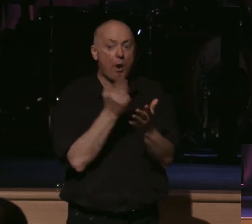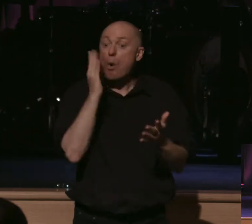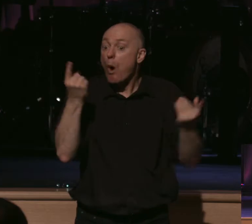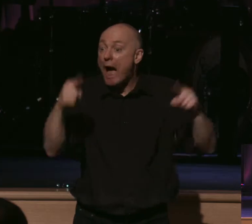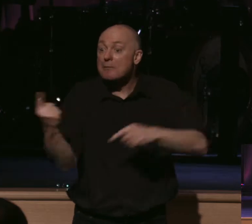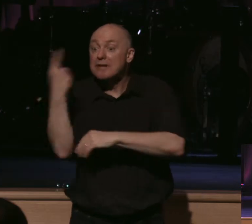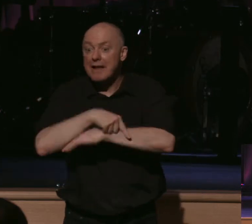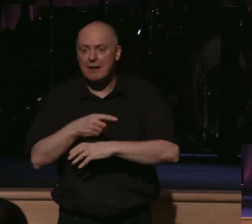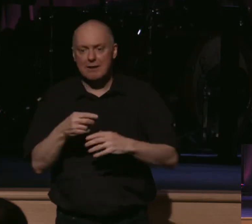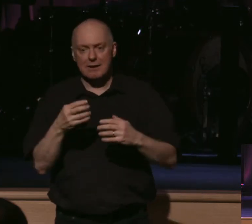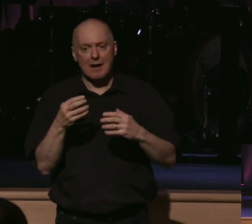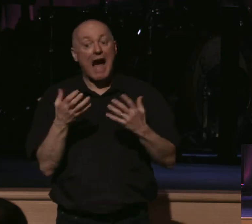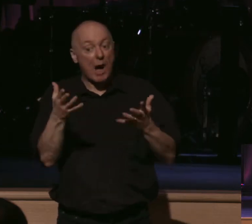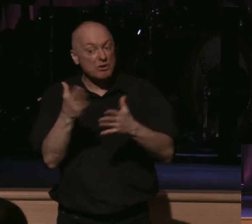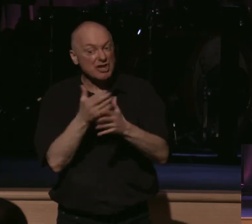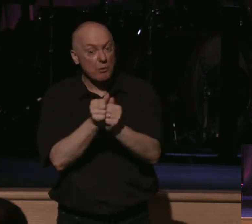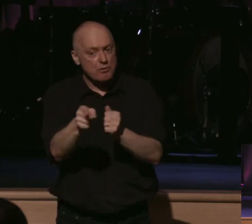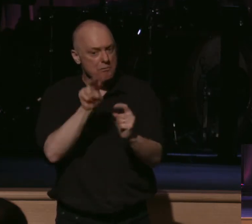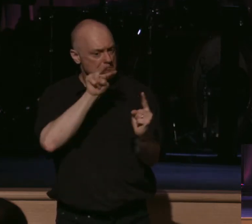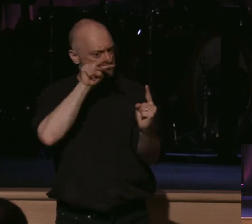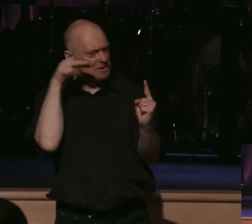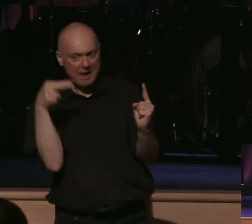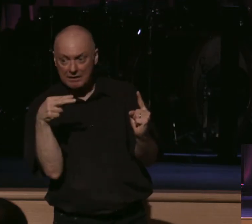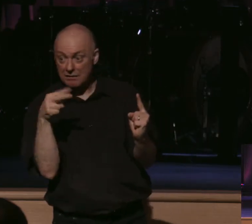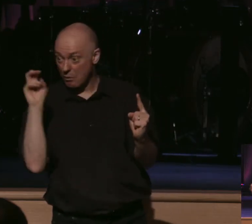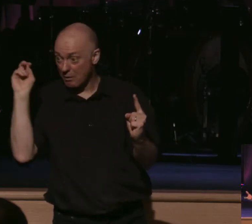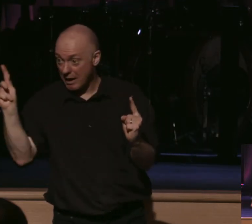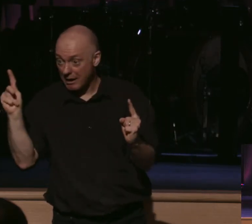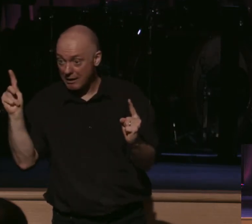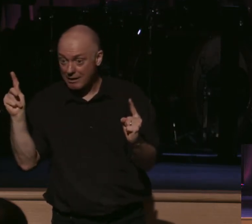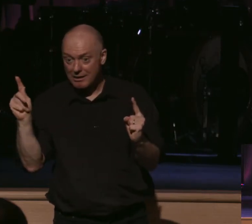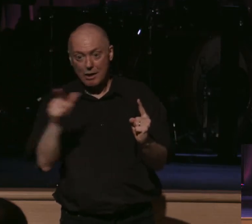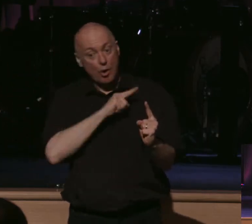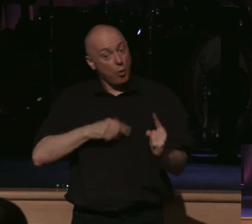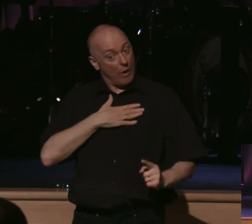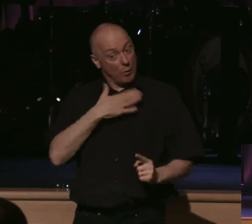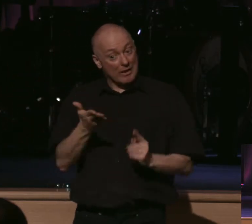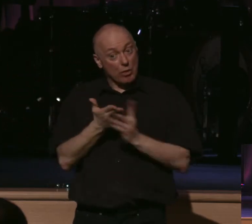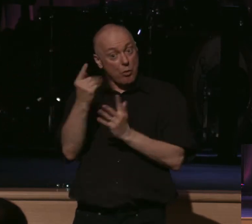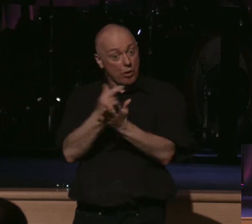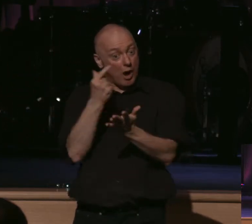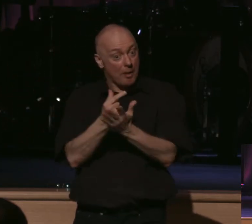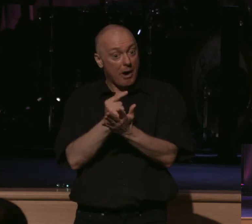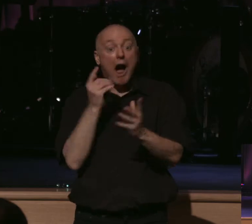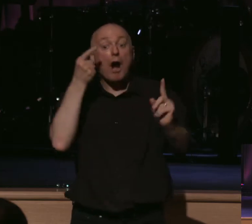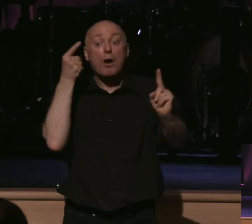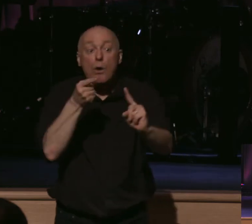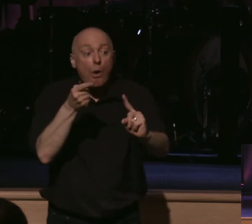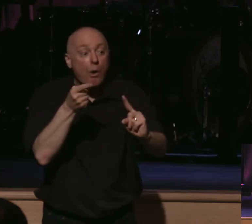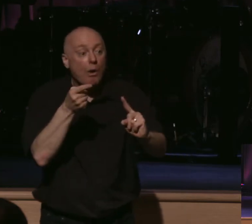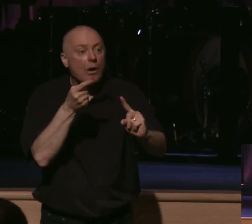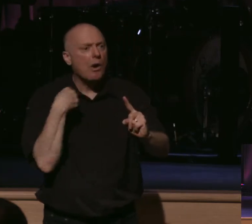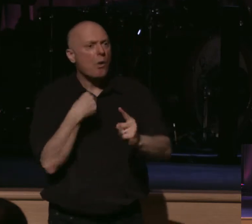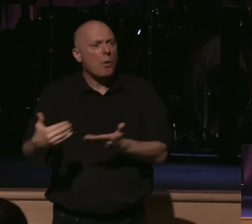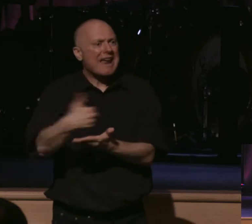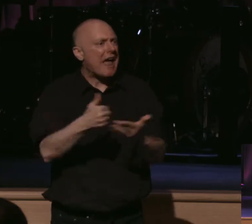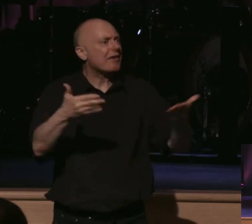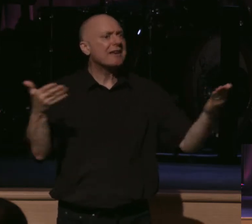happen today. A lot of perspective is going to come today, Lord willing, in God's word, through the gospel. This is our goal. We're gathering on the same